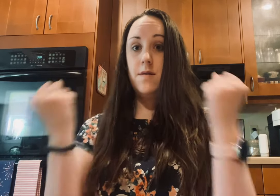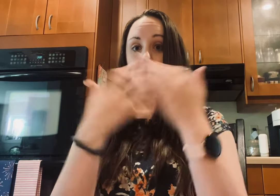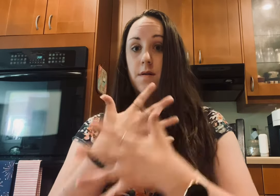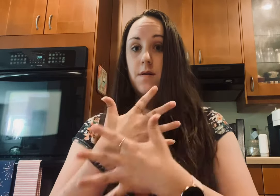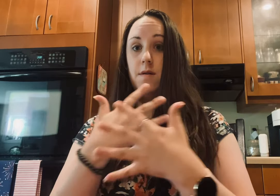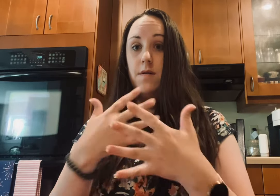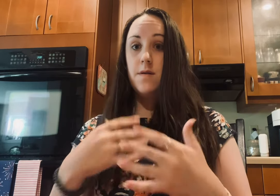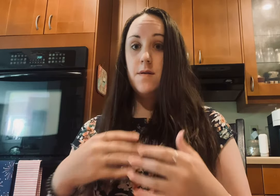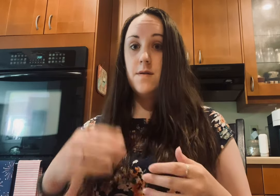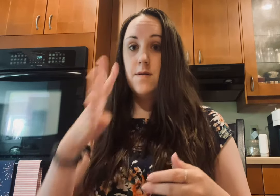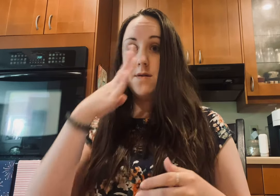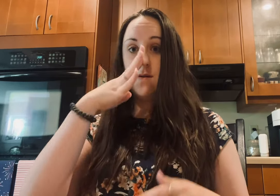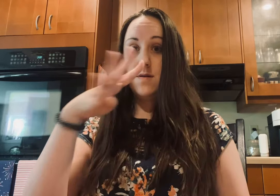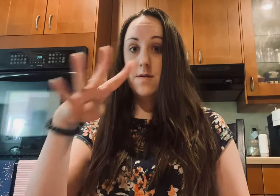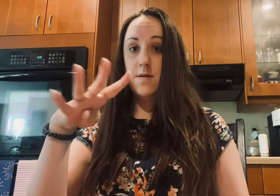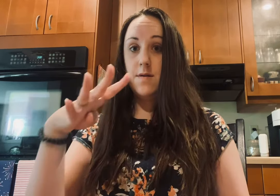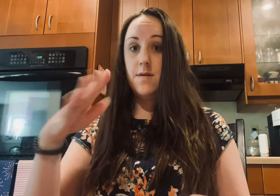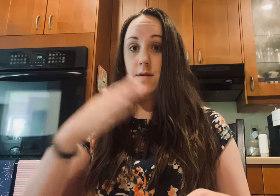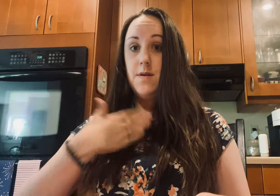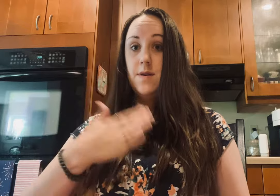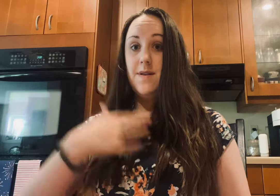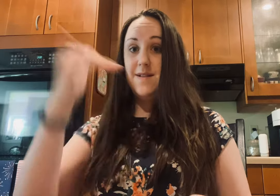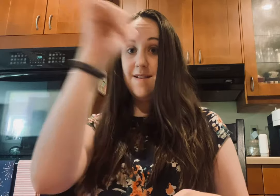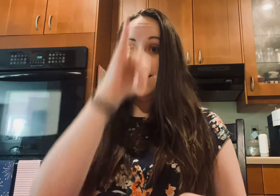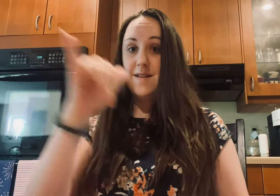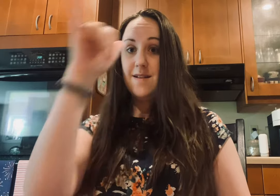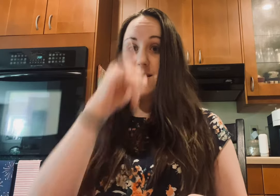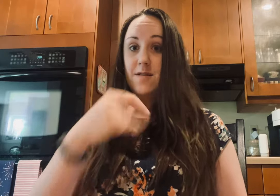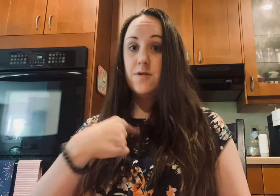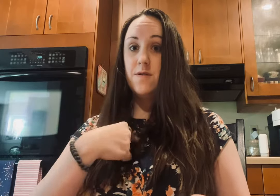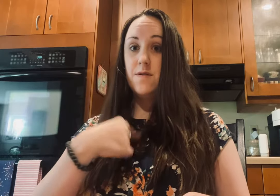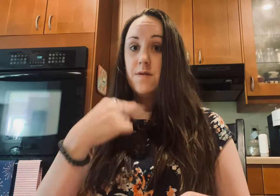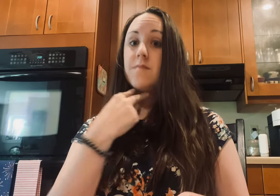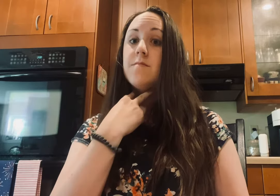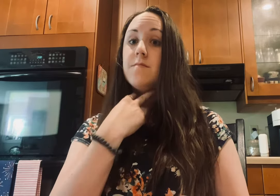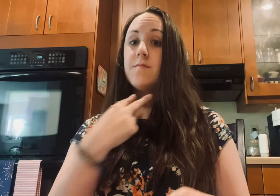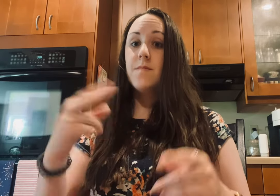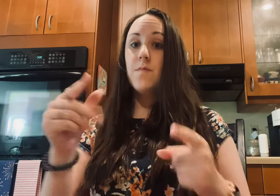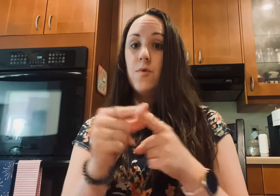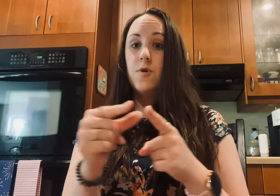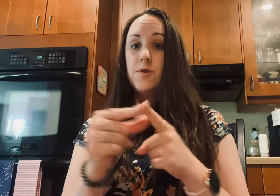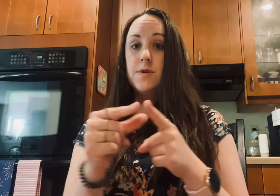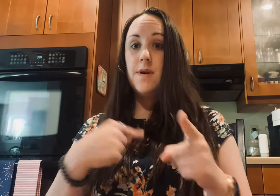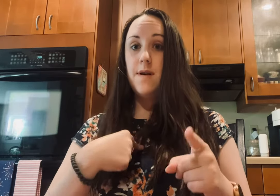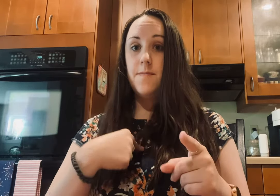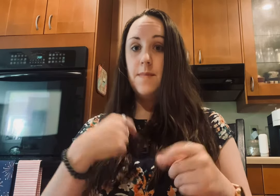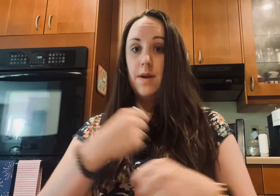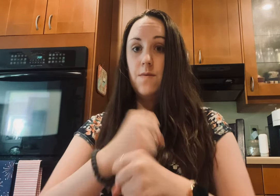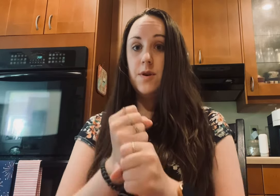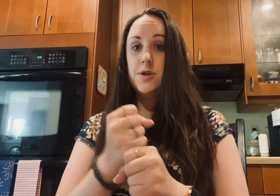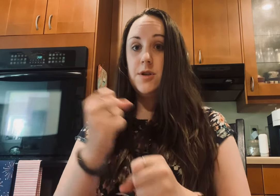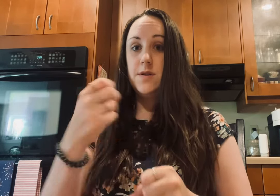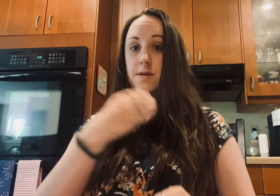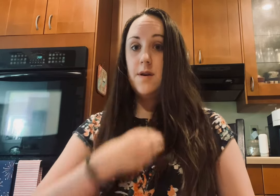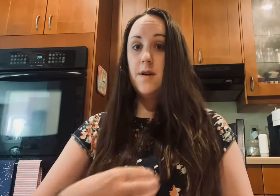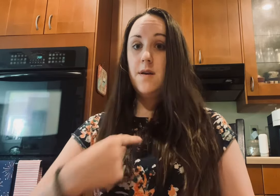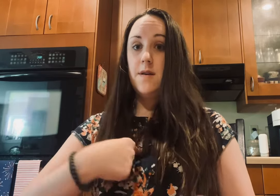I feel happy I get silly I choke on my own words I make wishes I have